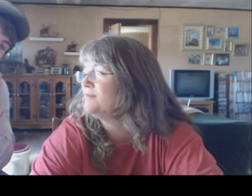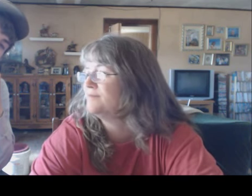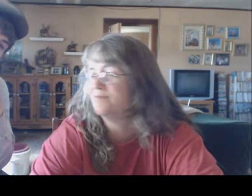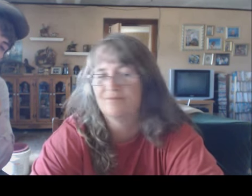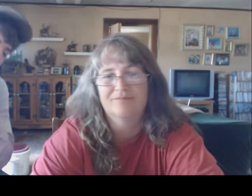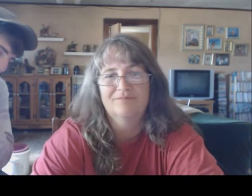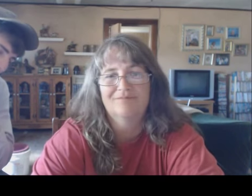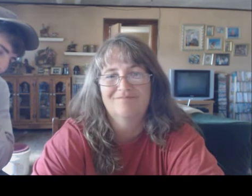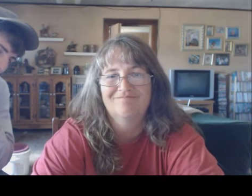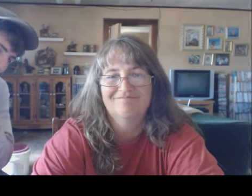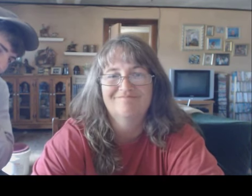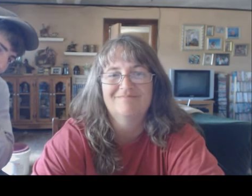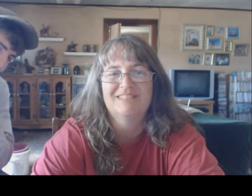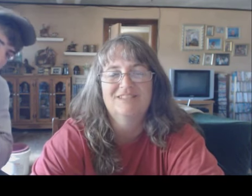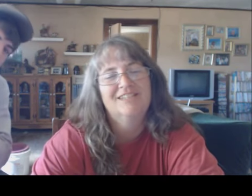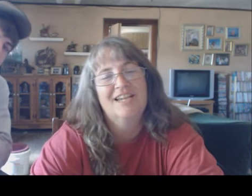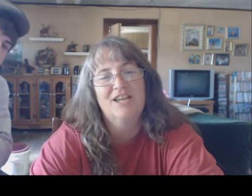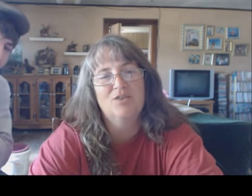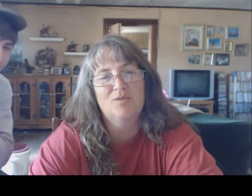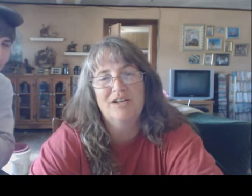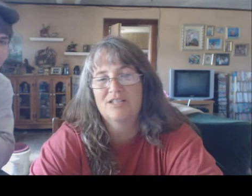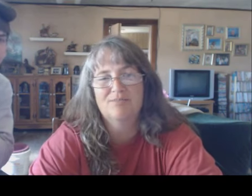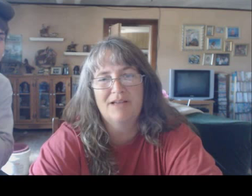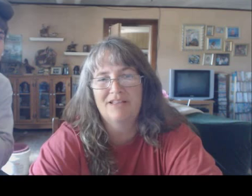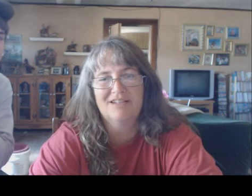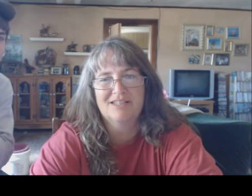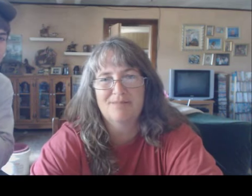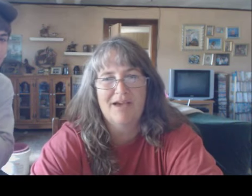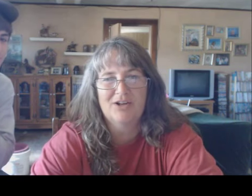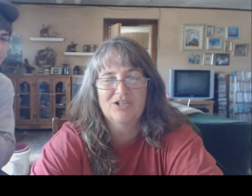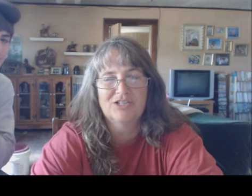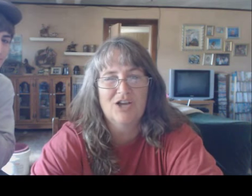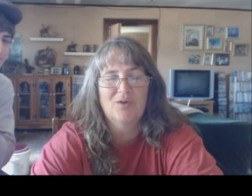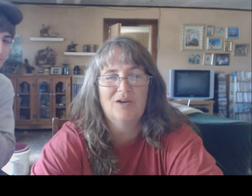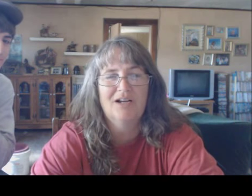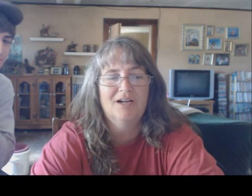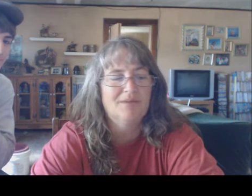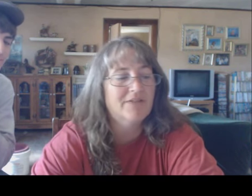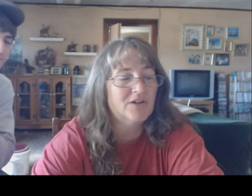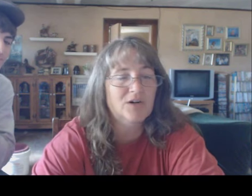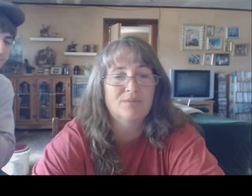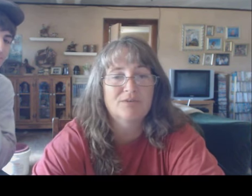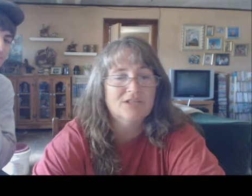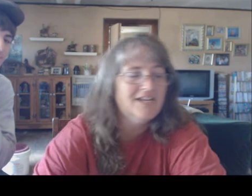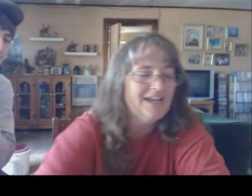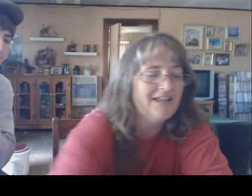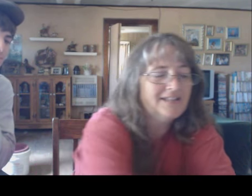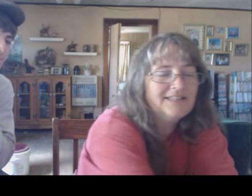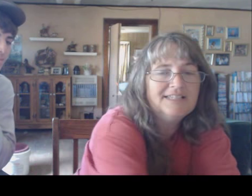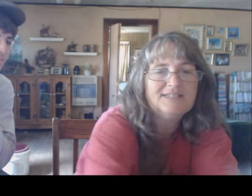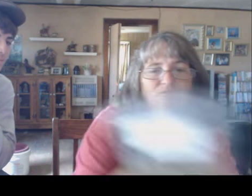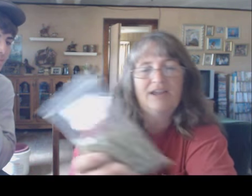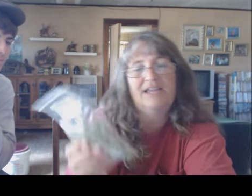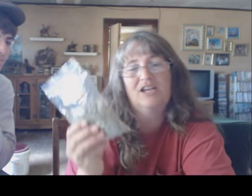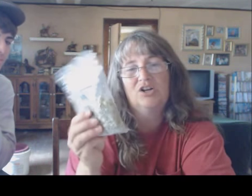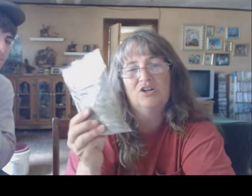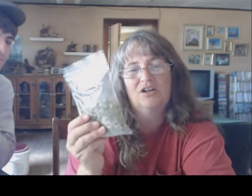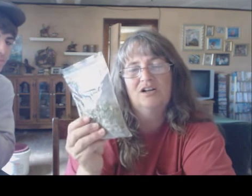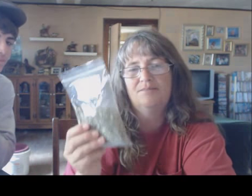chupacabra either one and spelling doesn't matter so um and the herbals and this right here um